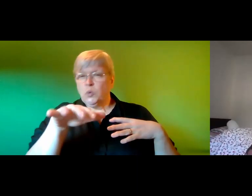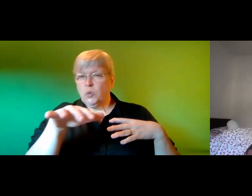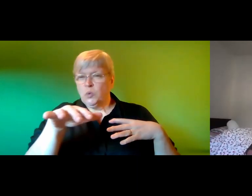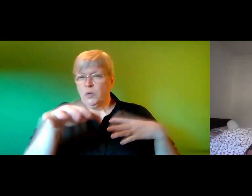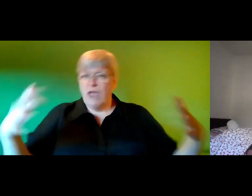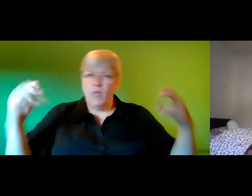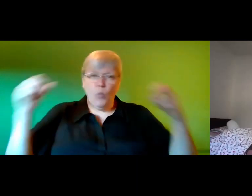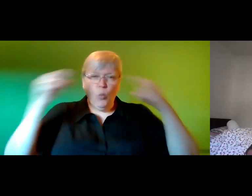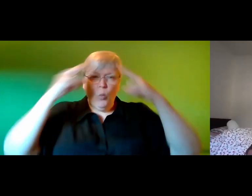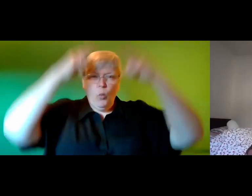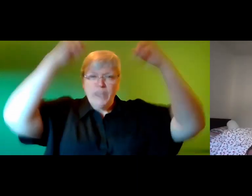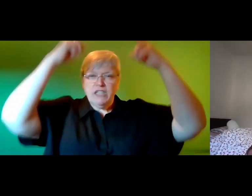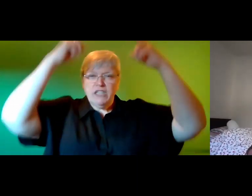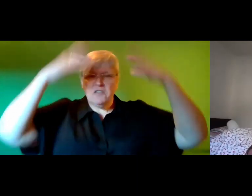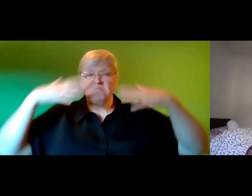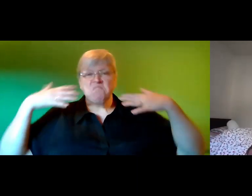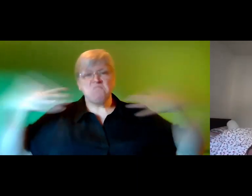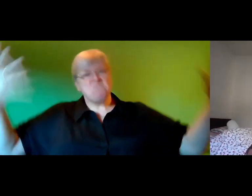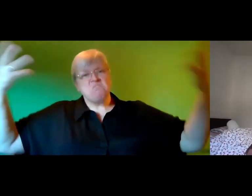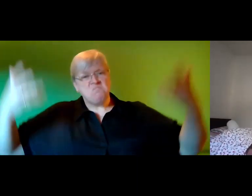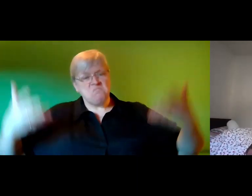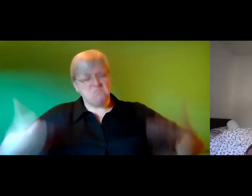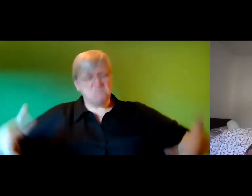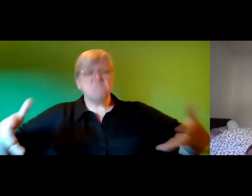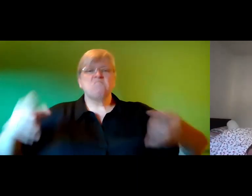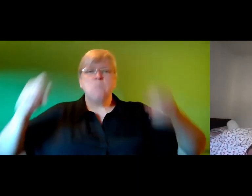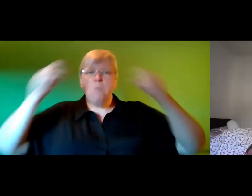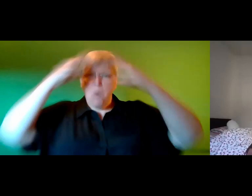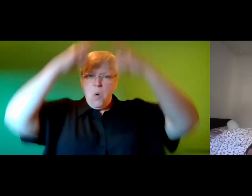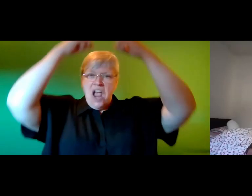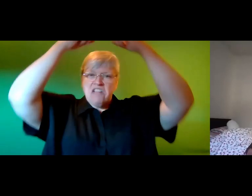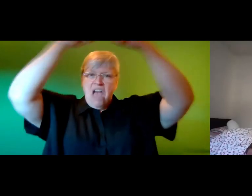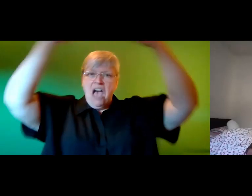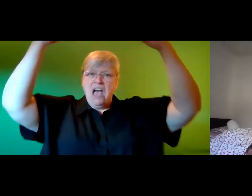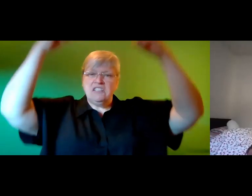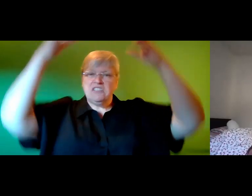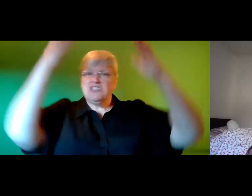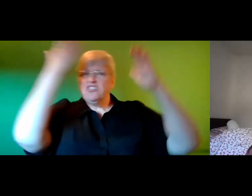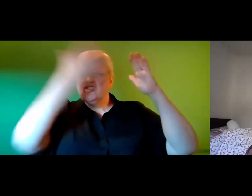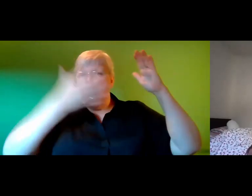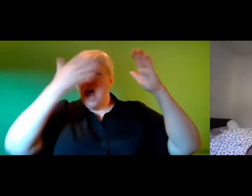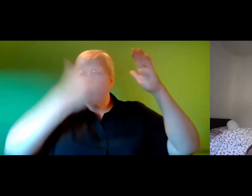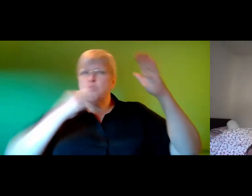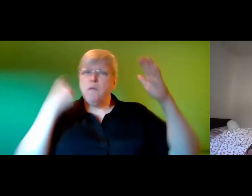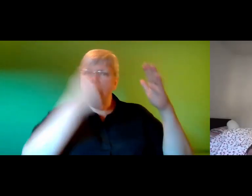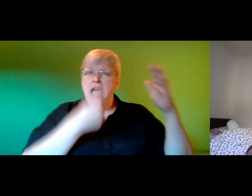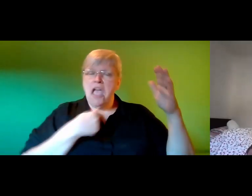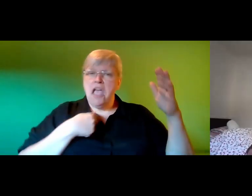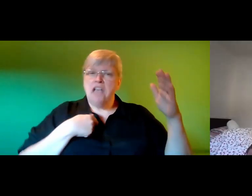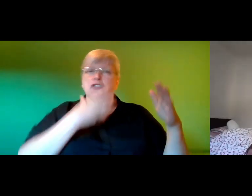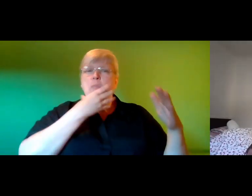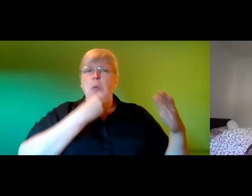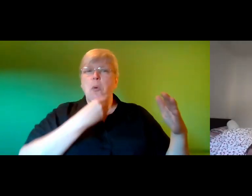great wizard in all his glory the large pointed hat he wore cast a shadow over his face and his long gray beard